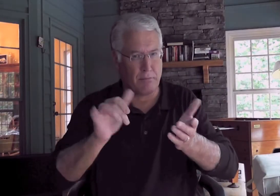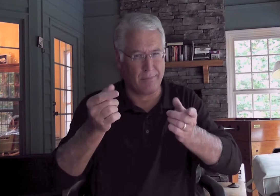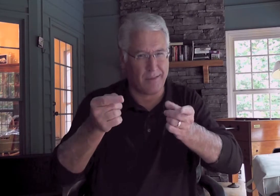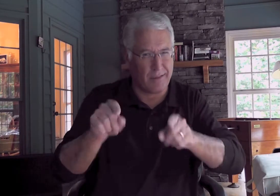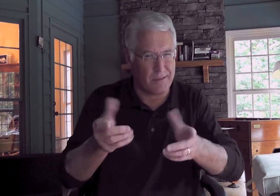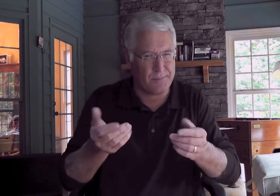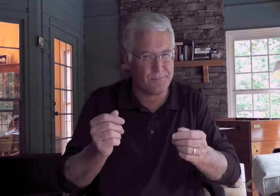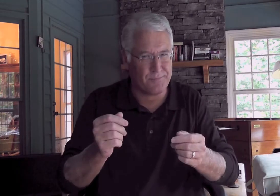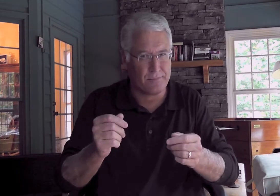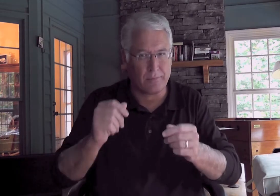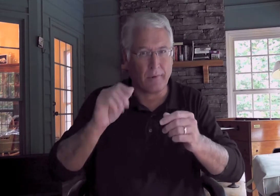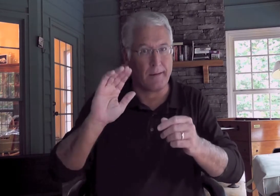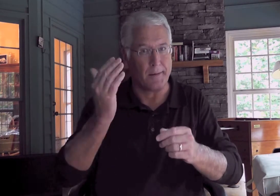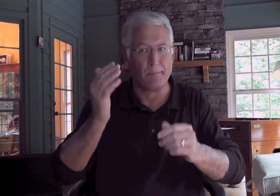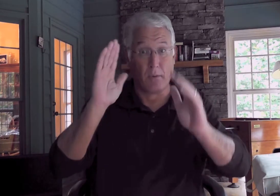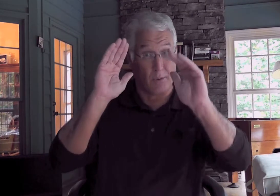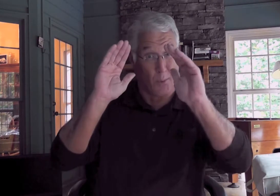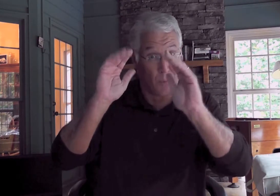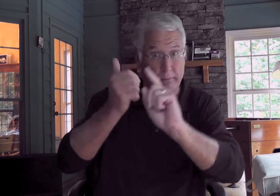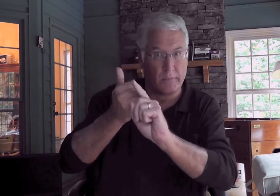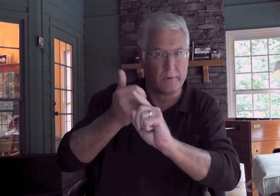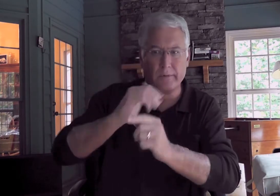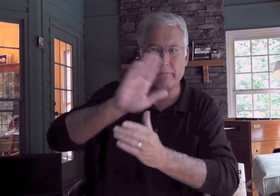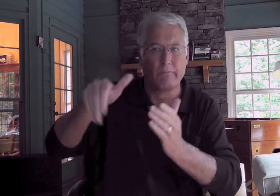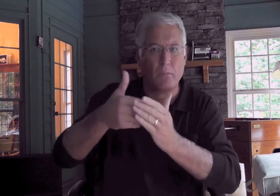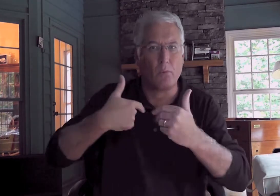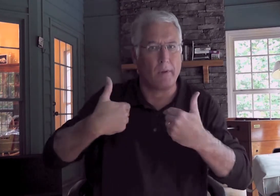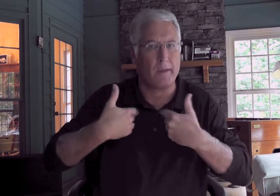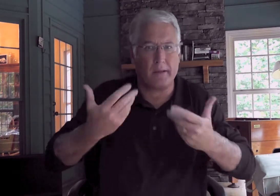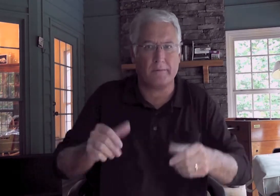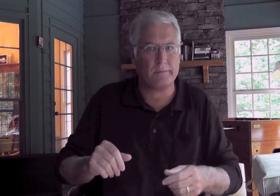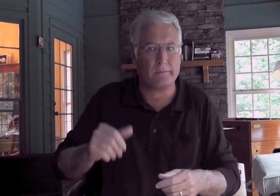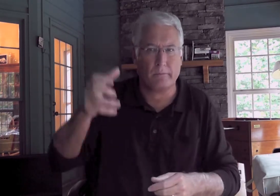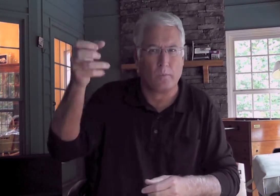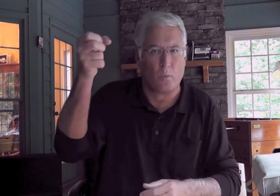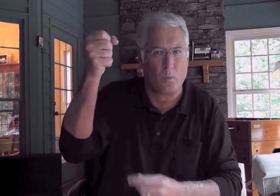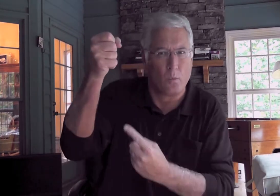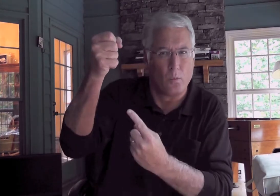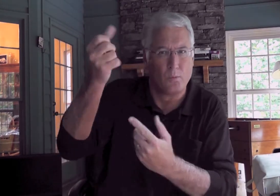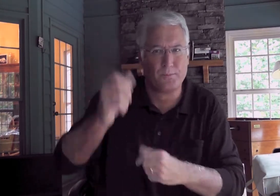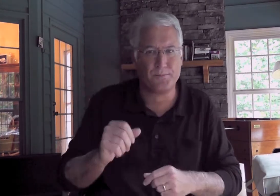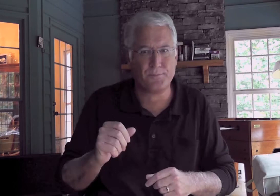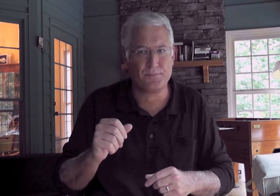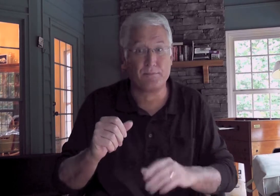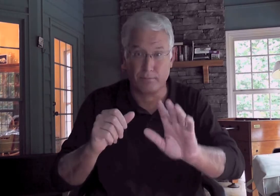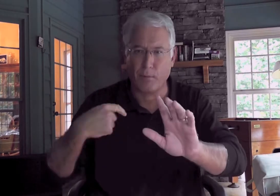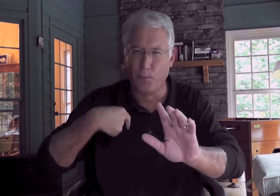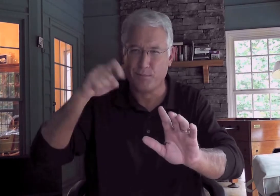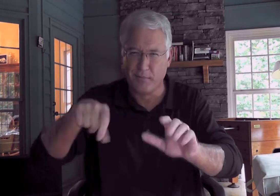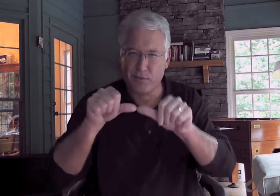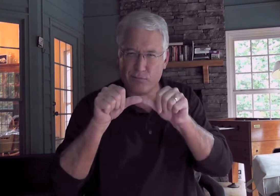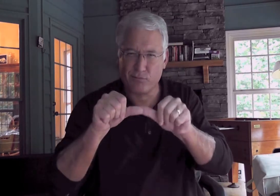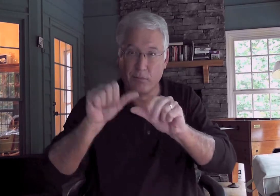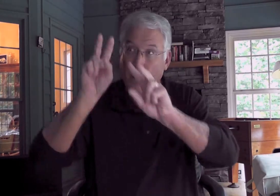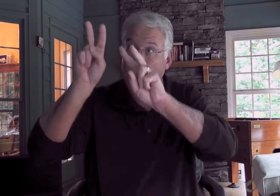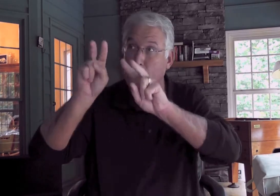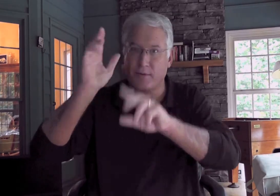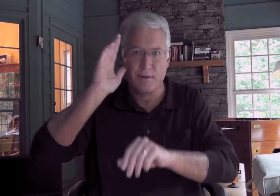Well, sometimes that's the answer is our hope. Hold on to it. Endure.